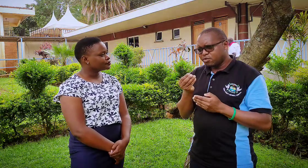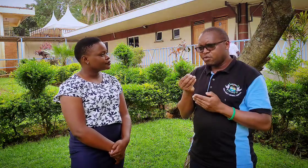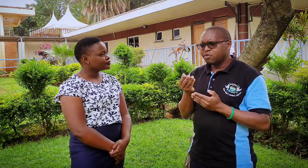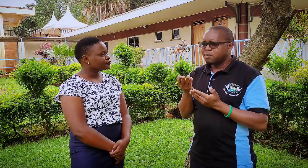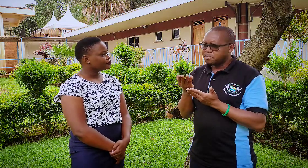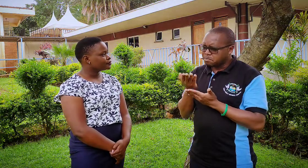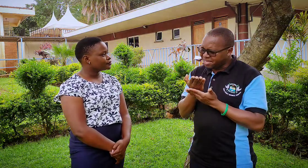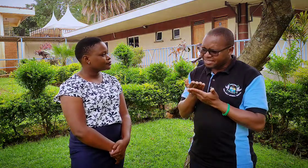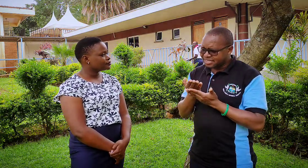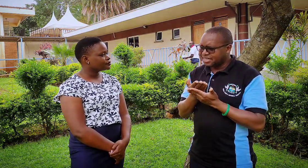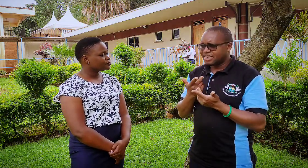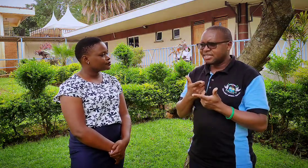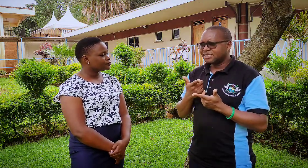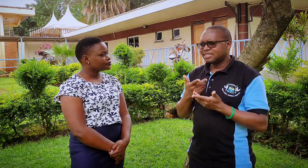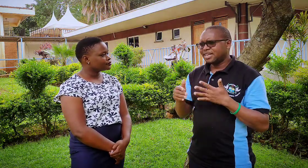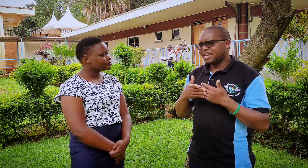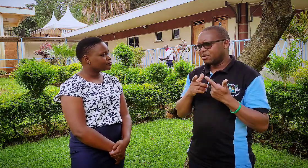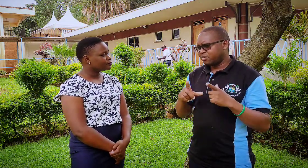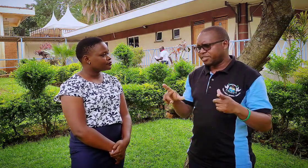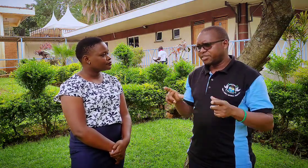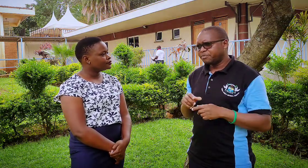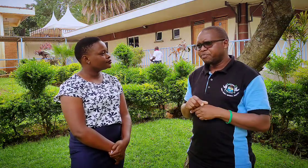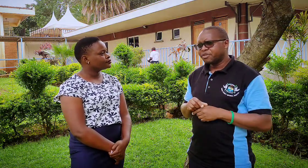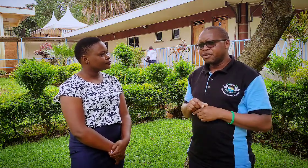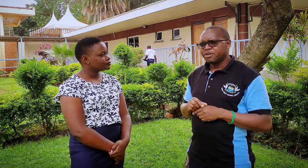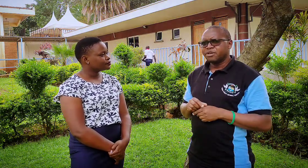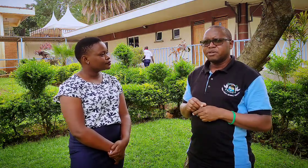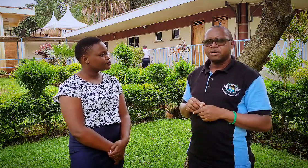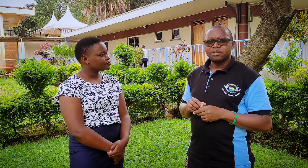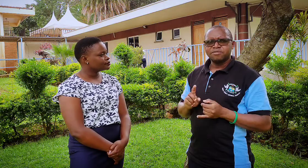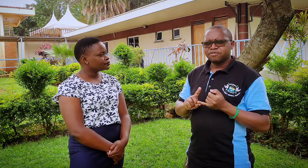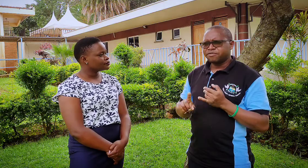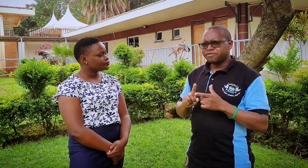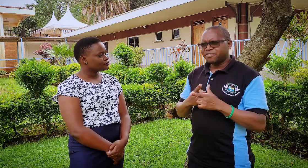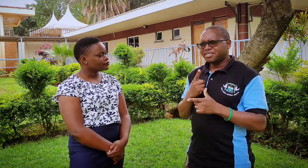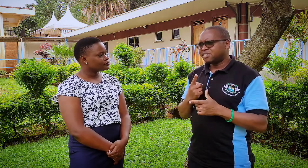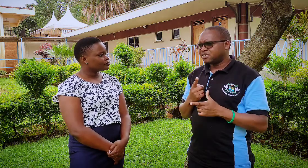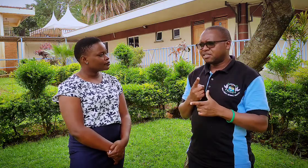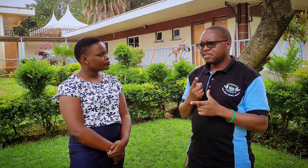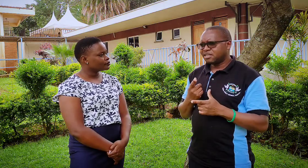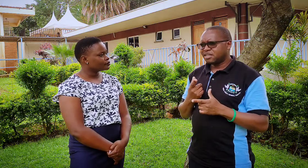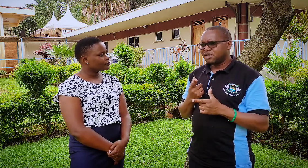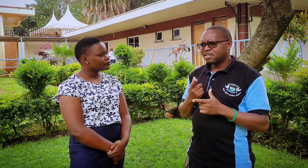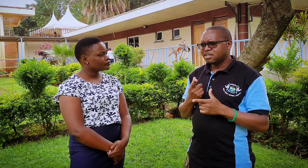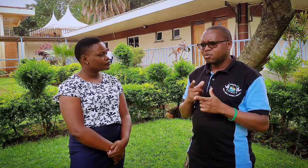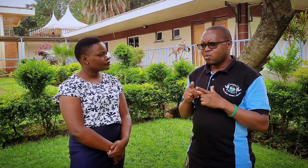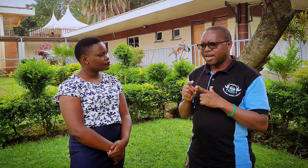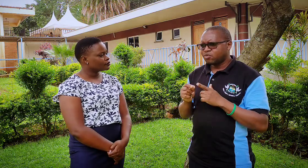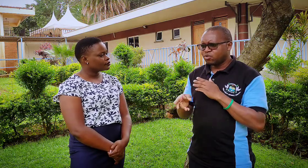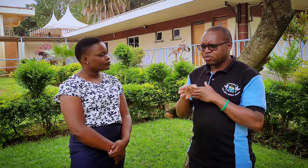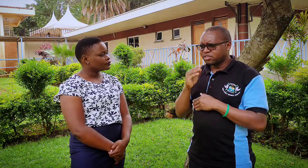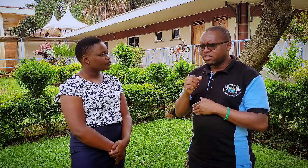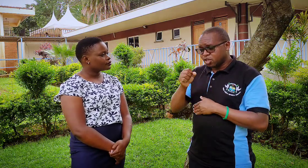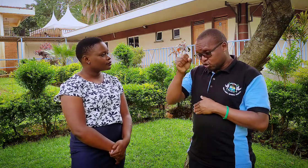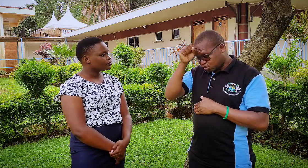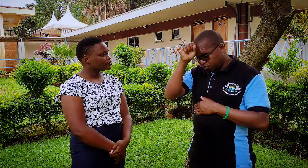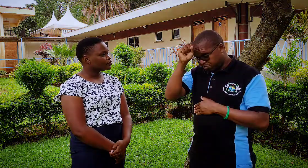basic sign language the first word was stupid